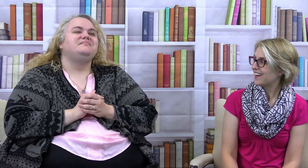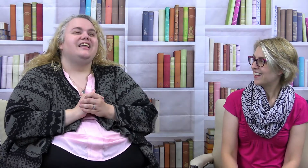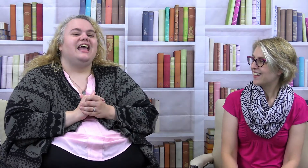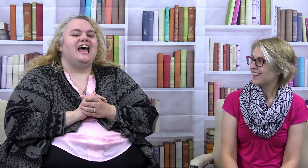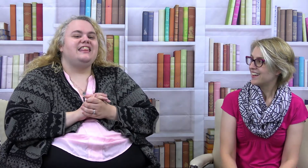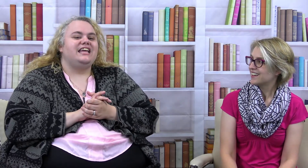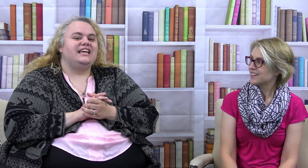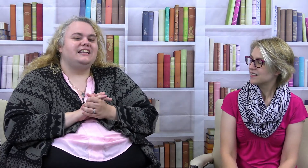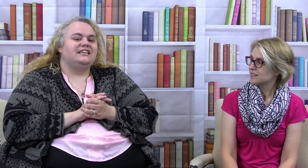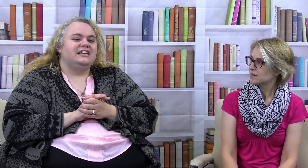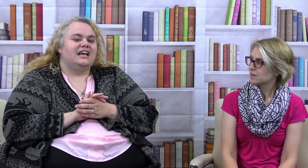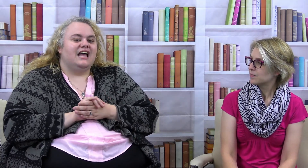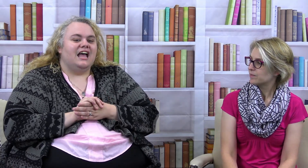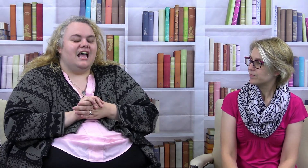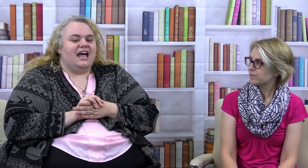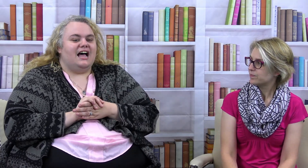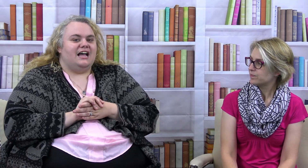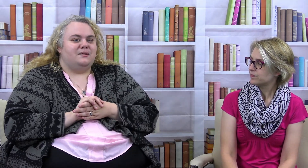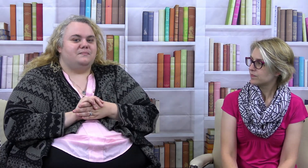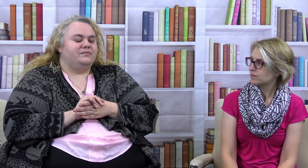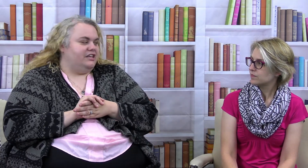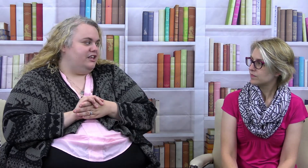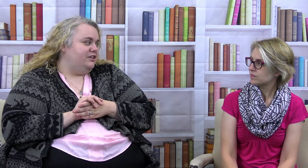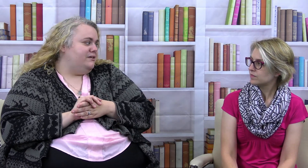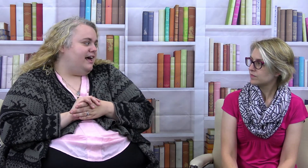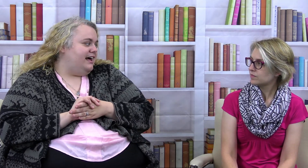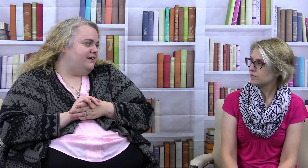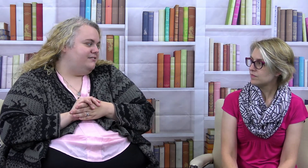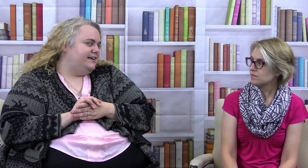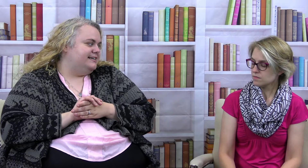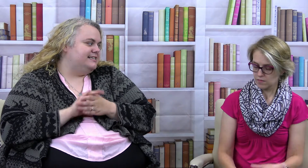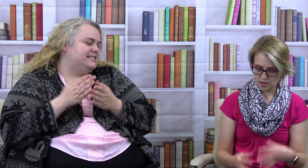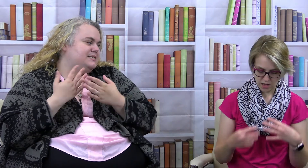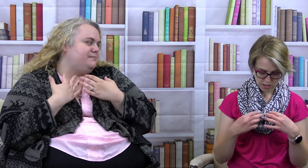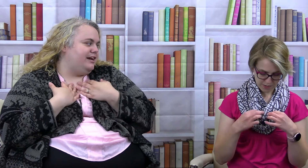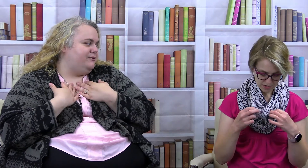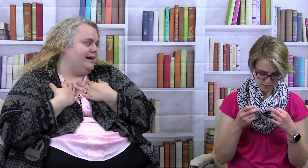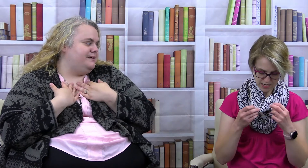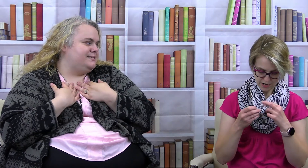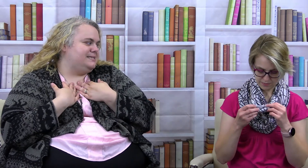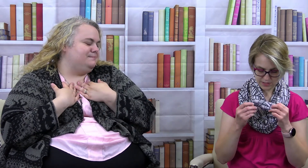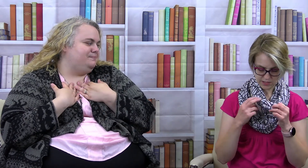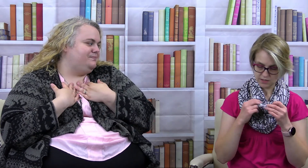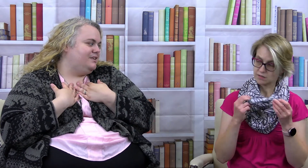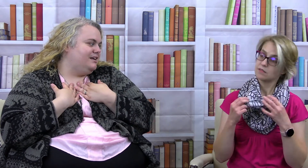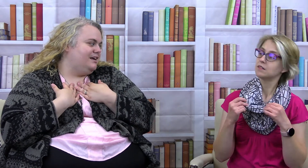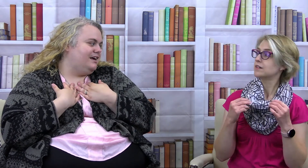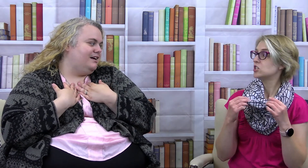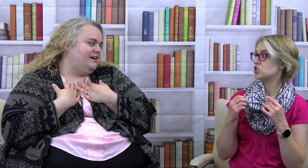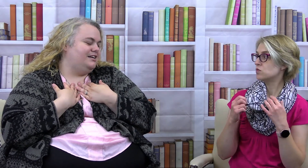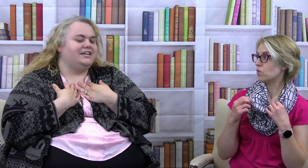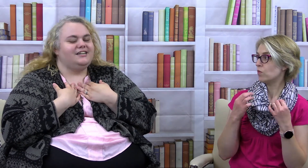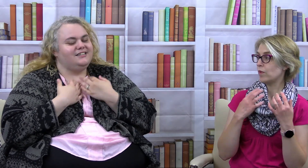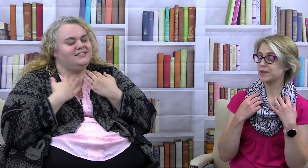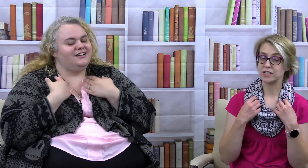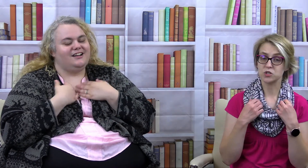And then um you have spider webs on your yeah I do.